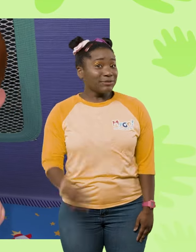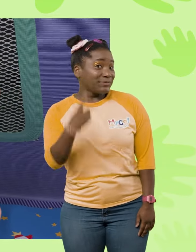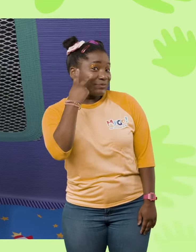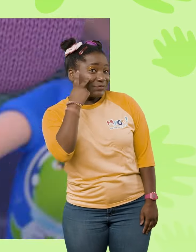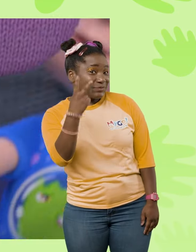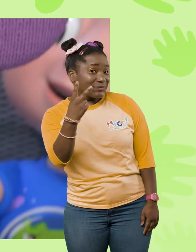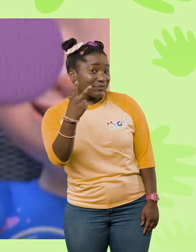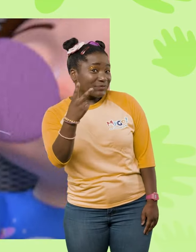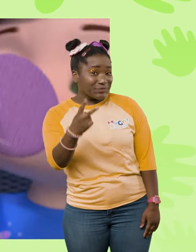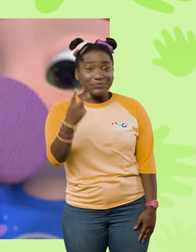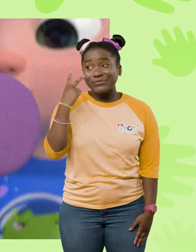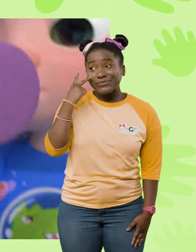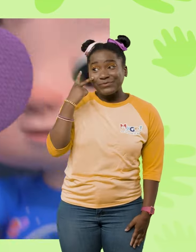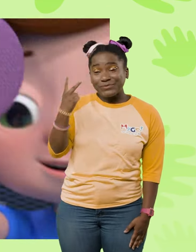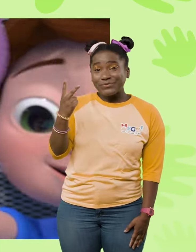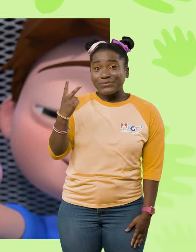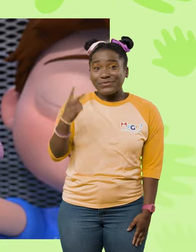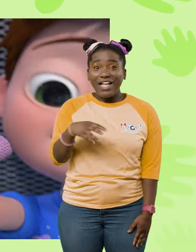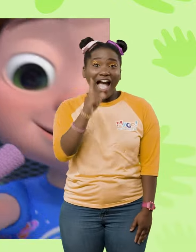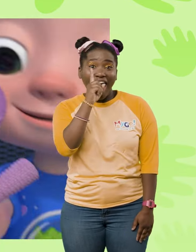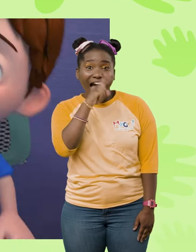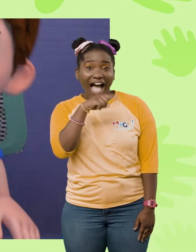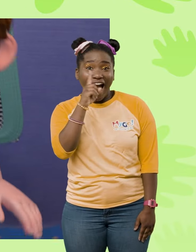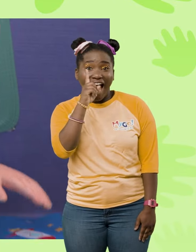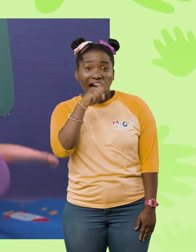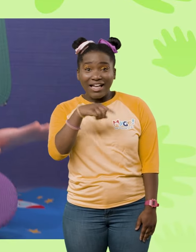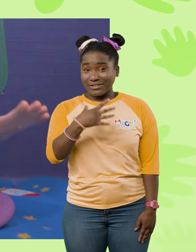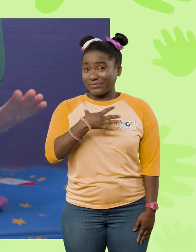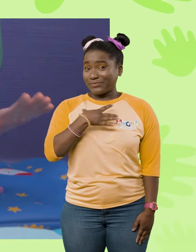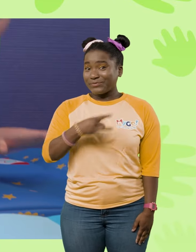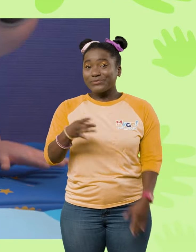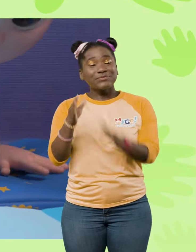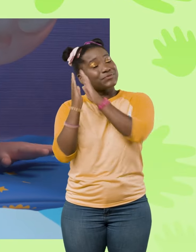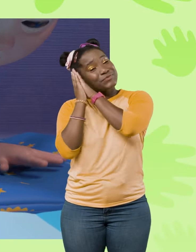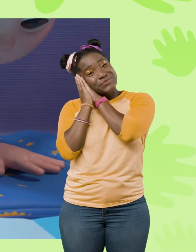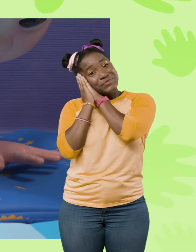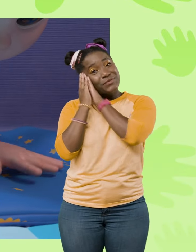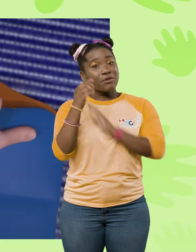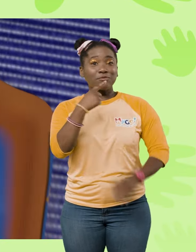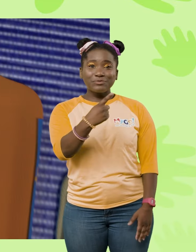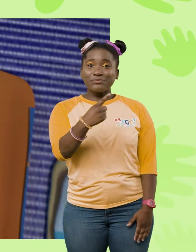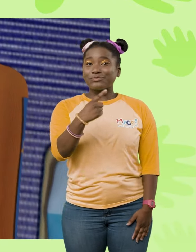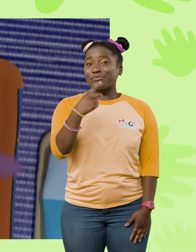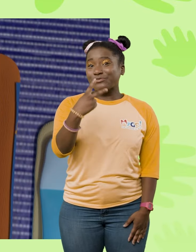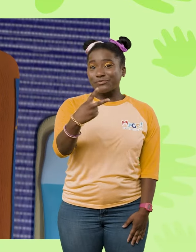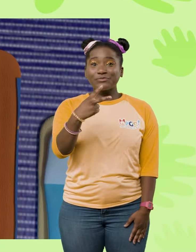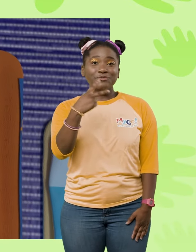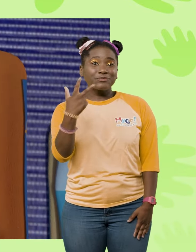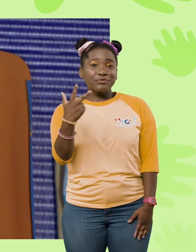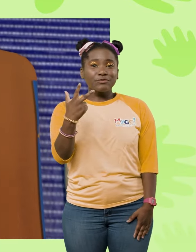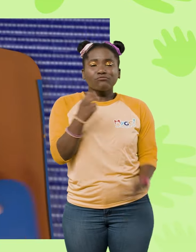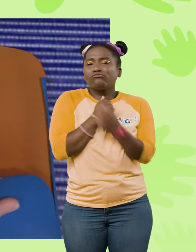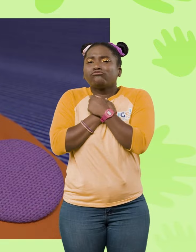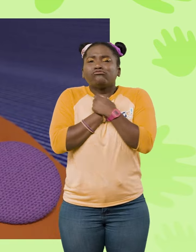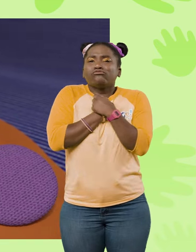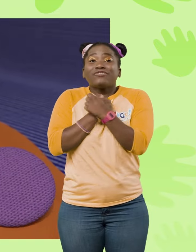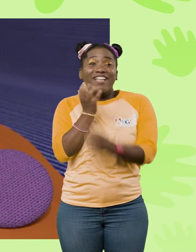See, see, Mousie likes the tent. One, two, three, cozy,